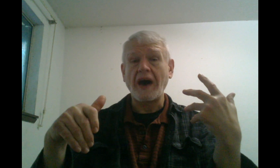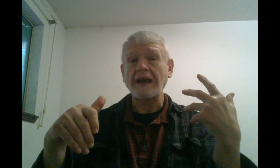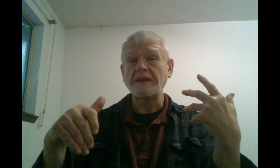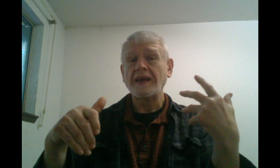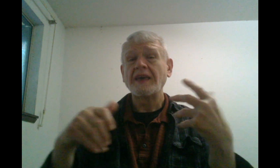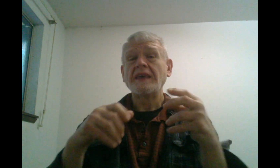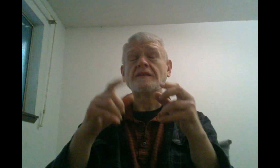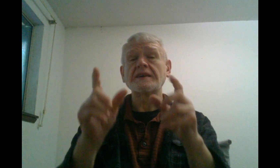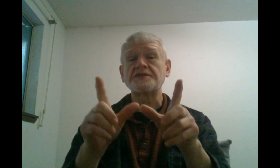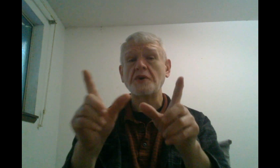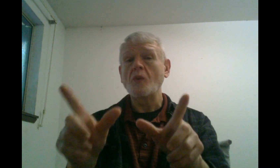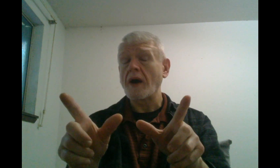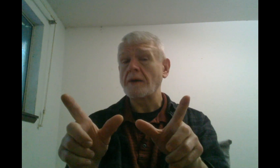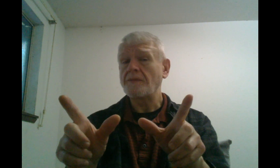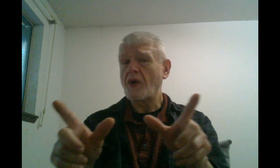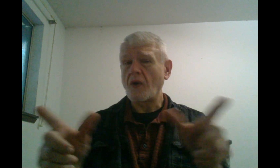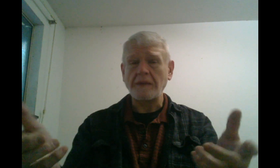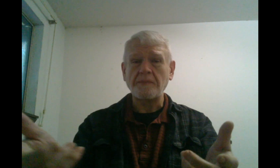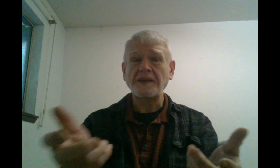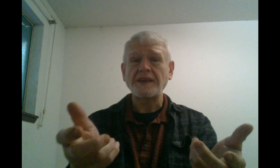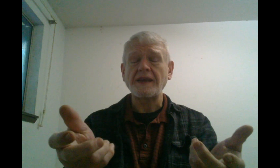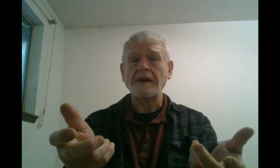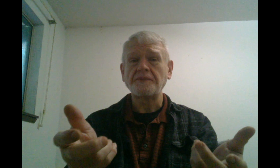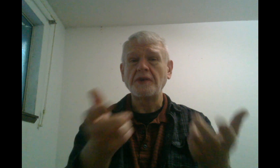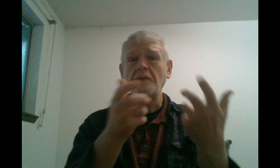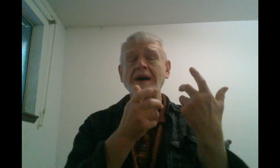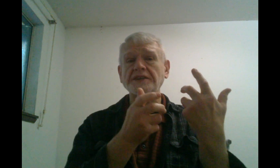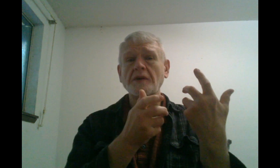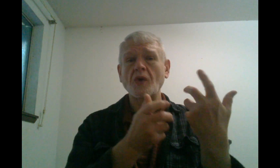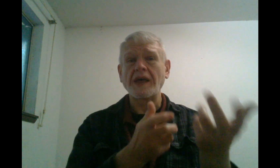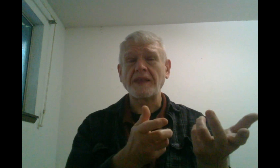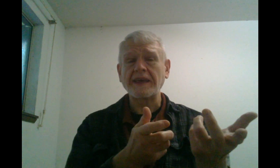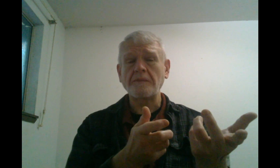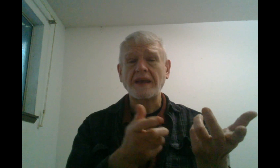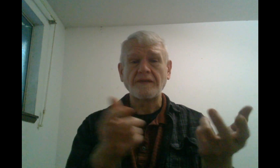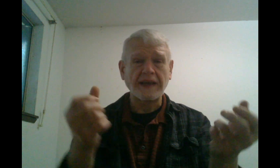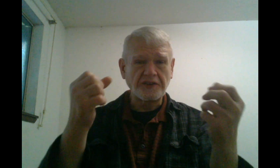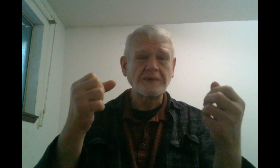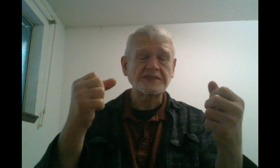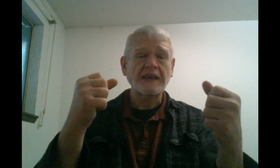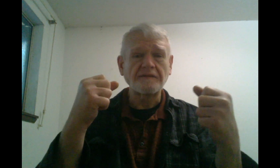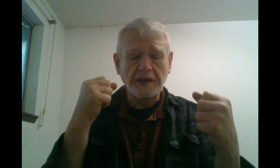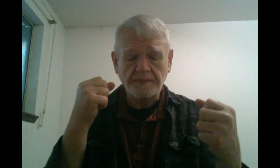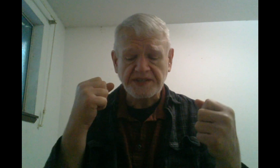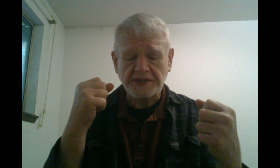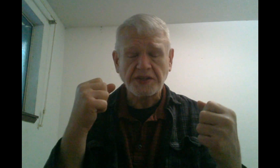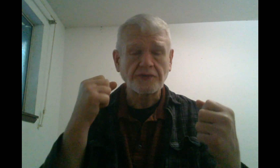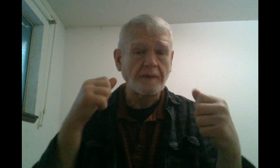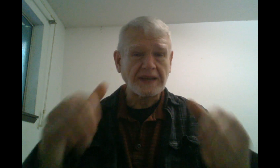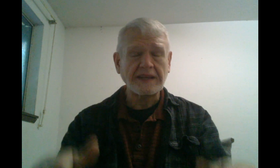I—if it gets too warm or I bend it up too much while I'm laying in bed, if I get too much like a fetal position and draw my